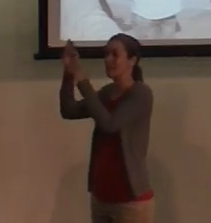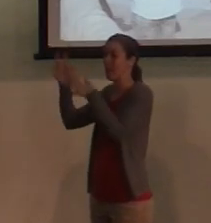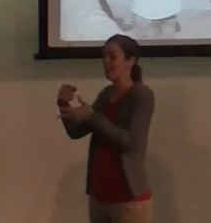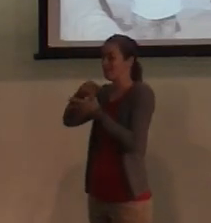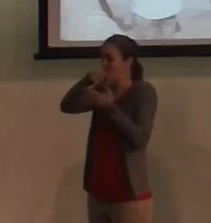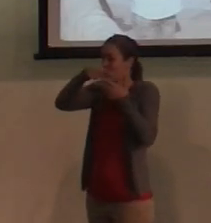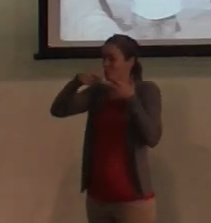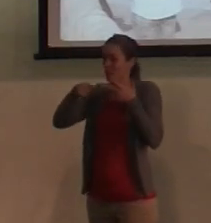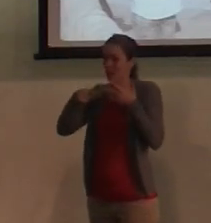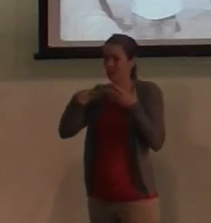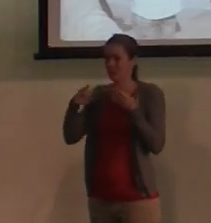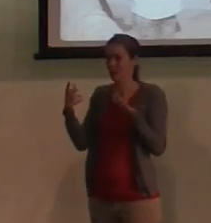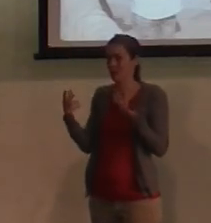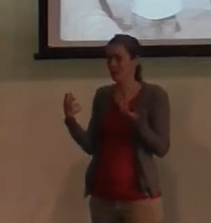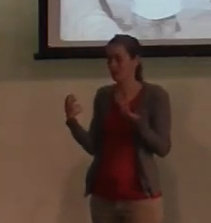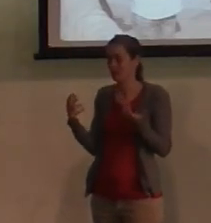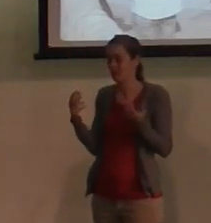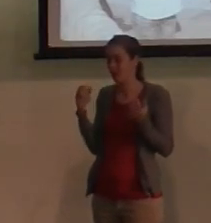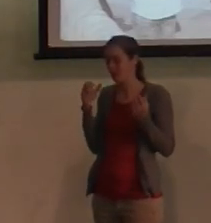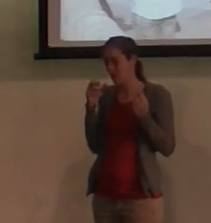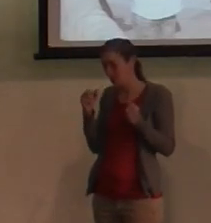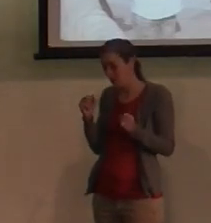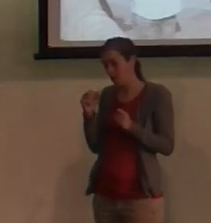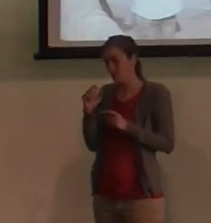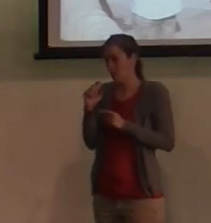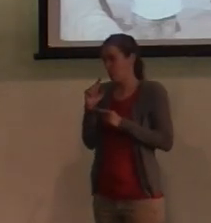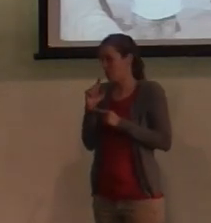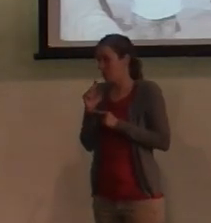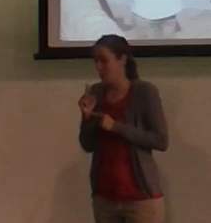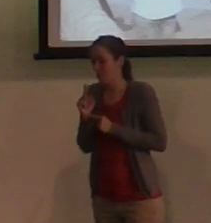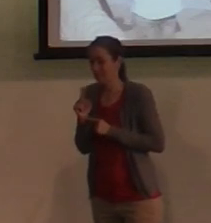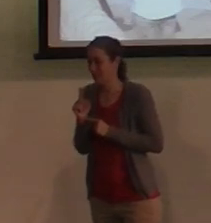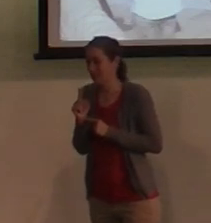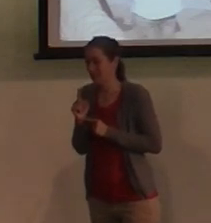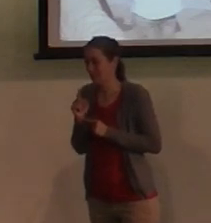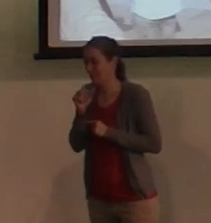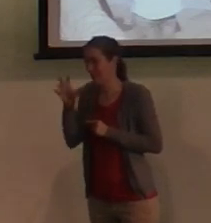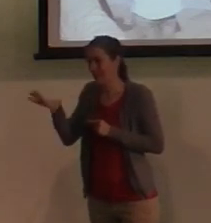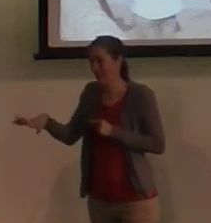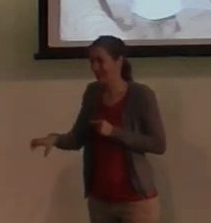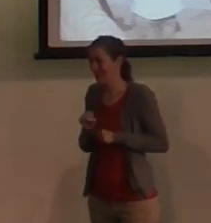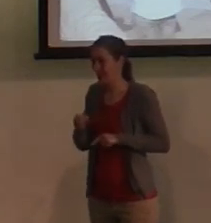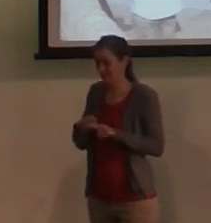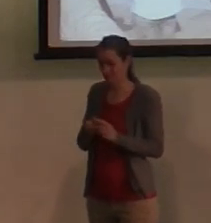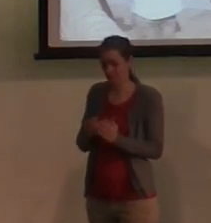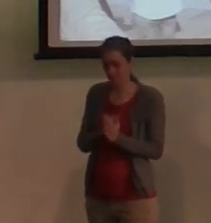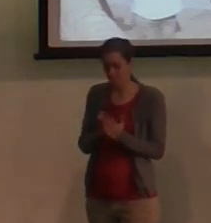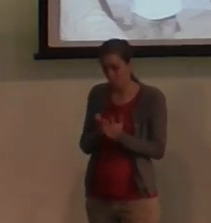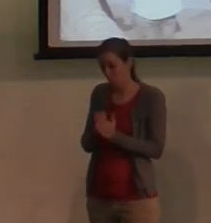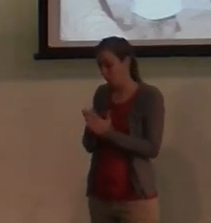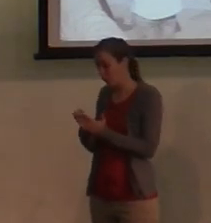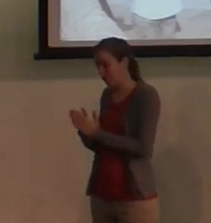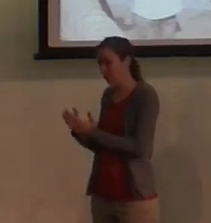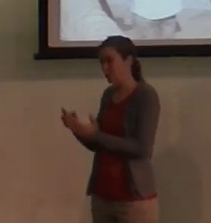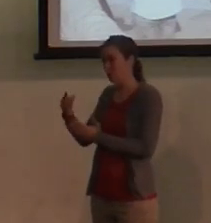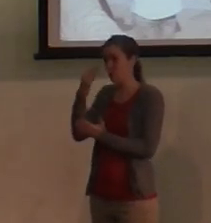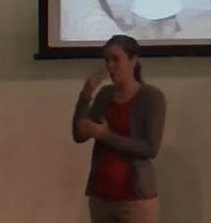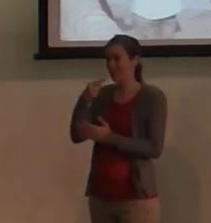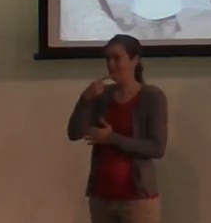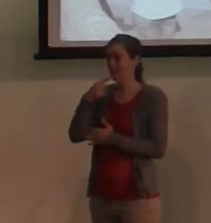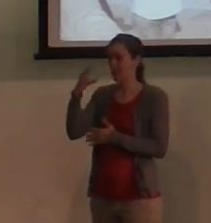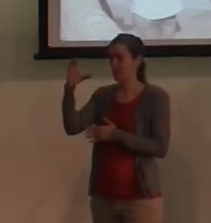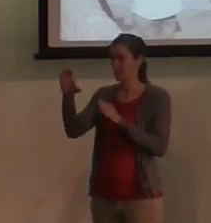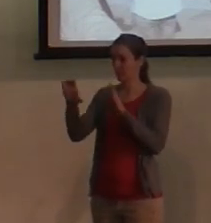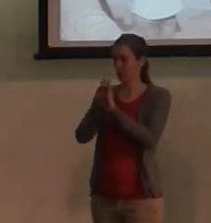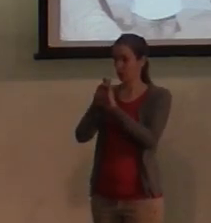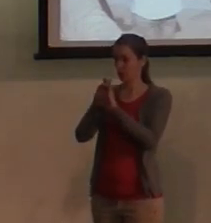there's powerful moments that you get to have like that that you're not going to get in a book. Just like even as they say a picture is worth a thousand